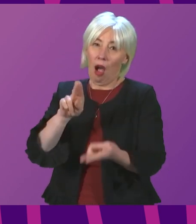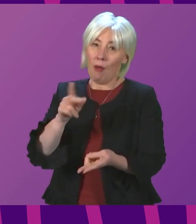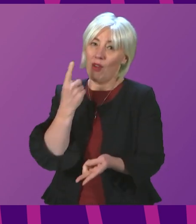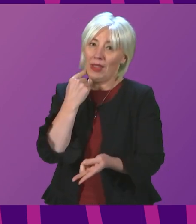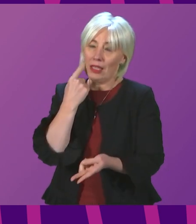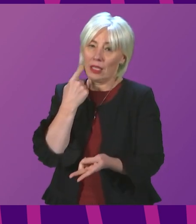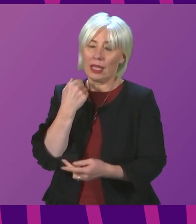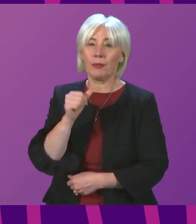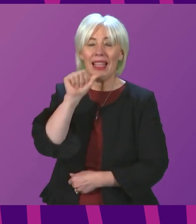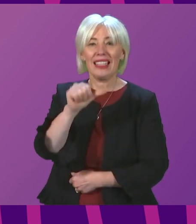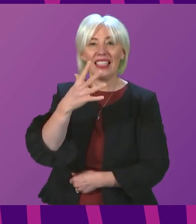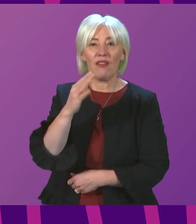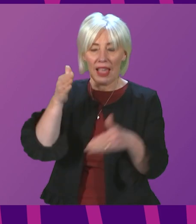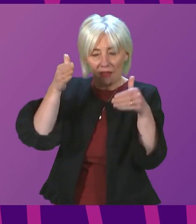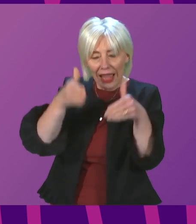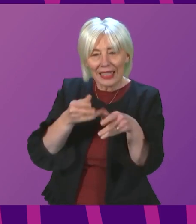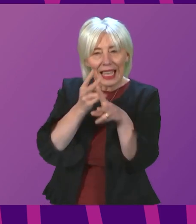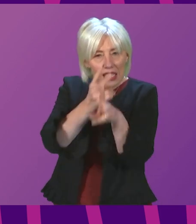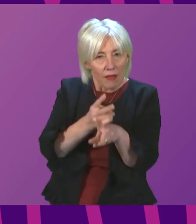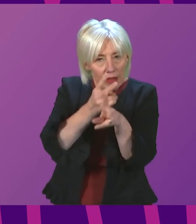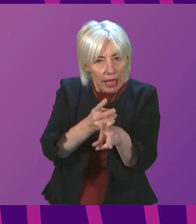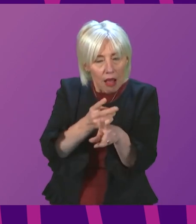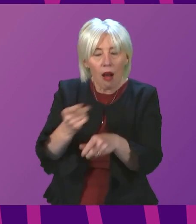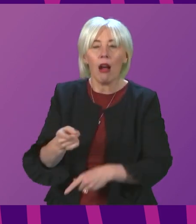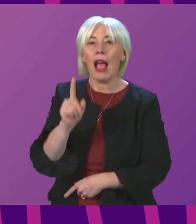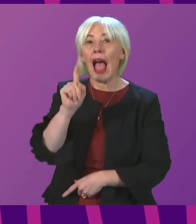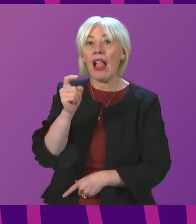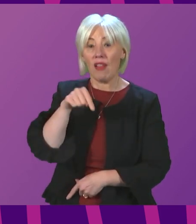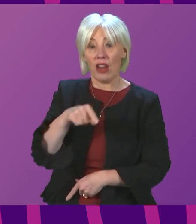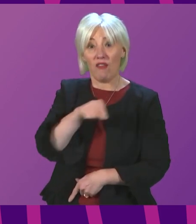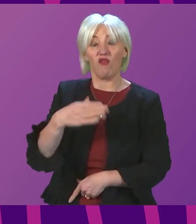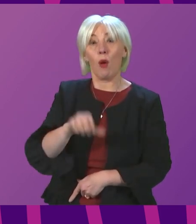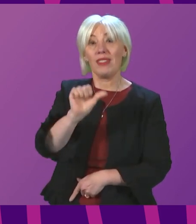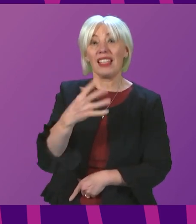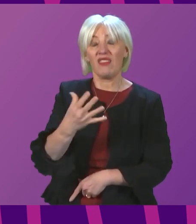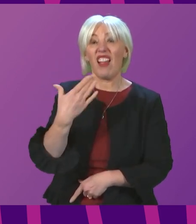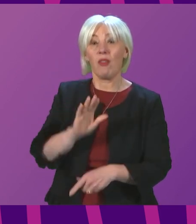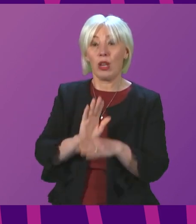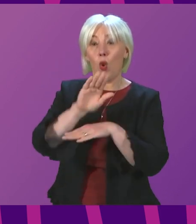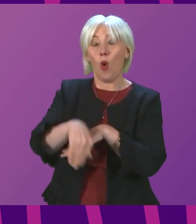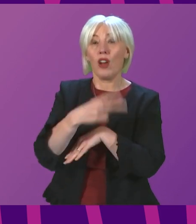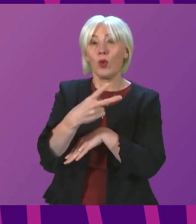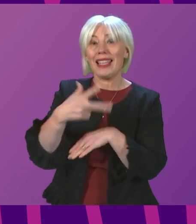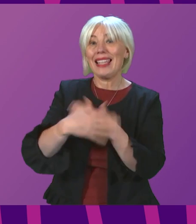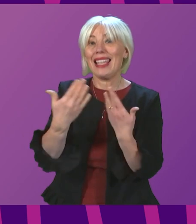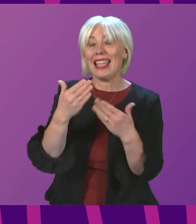yesterday. 65 people are in intensive care. 11 of them have been in intensive care for more than 28 days.